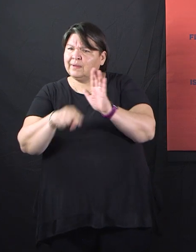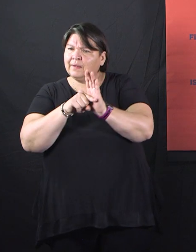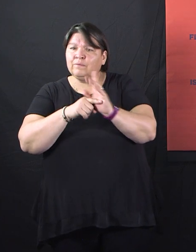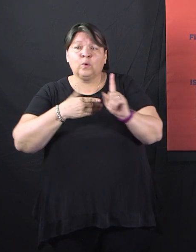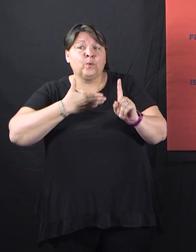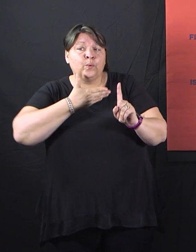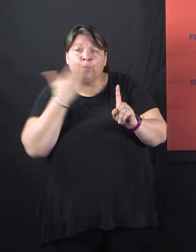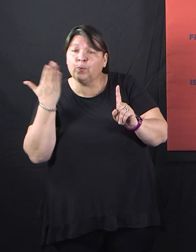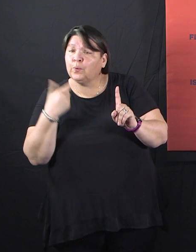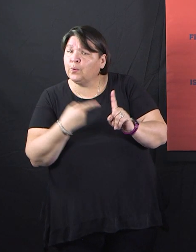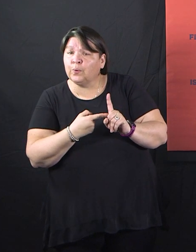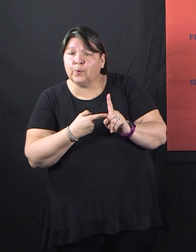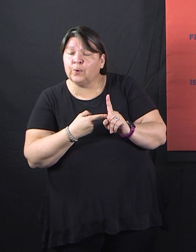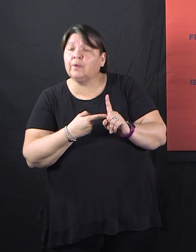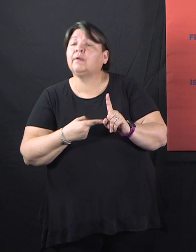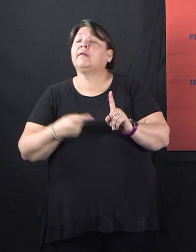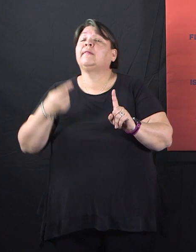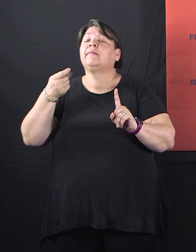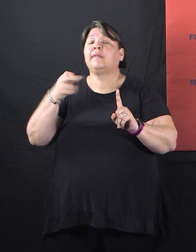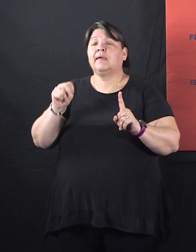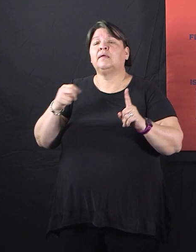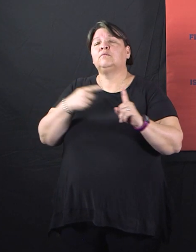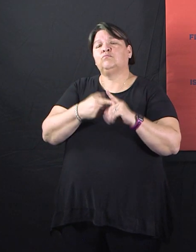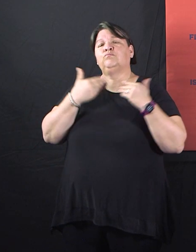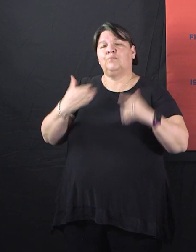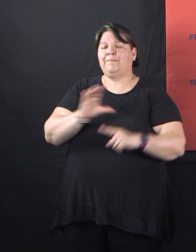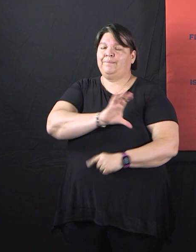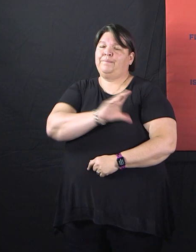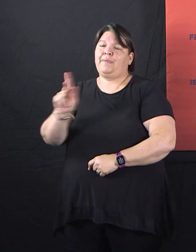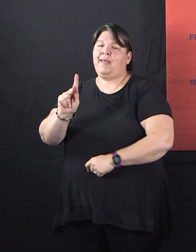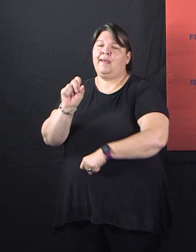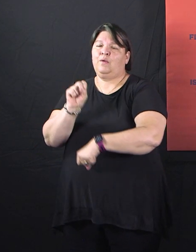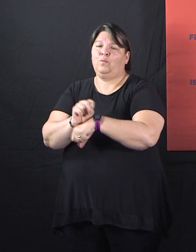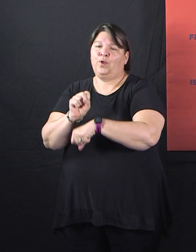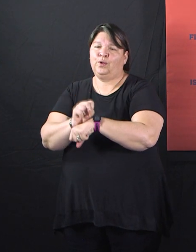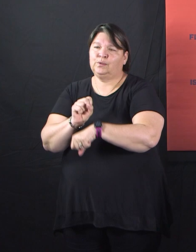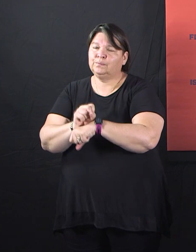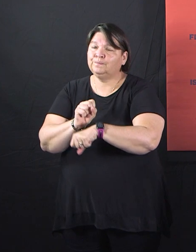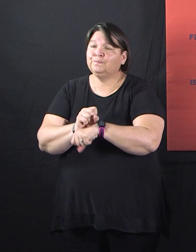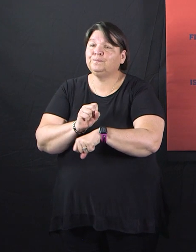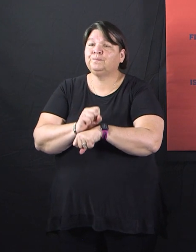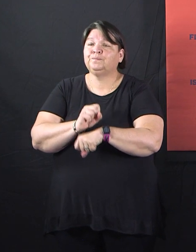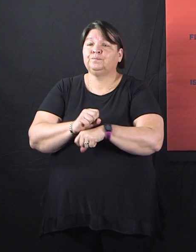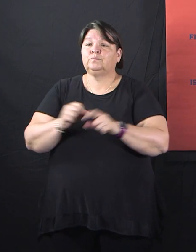testing facility is a partnership with HSC, Quest Diagnostics,